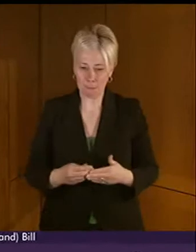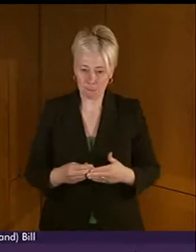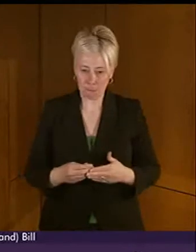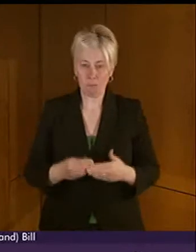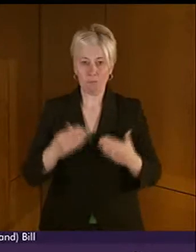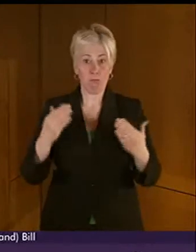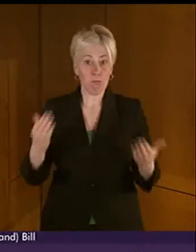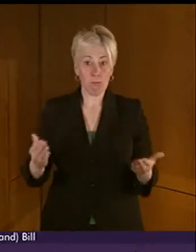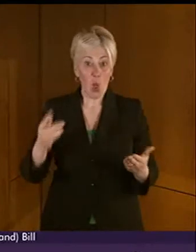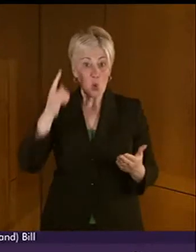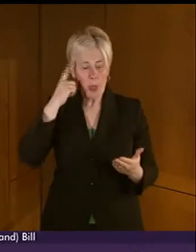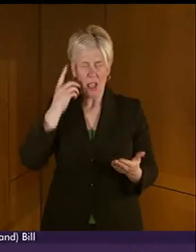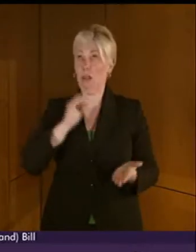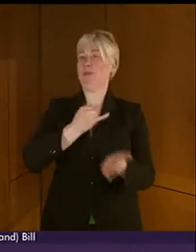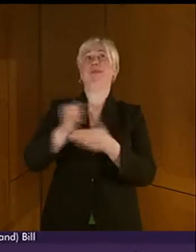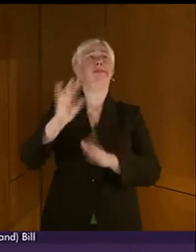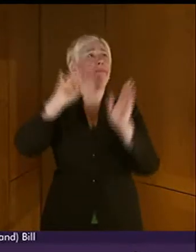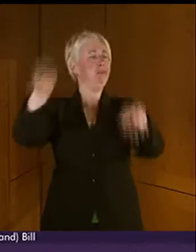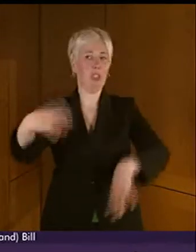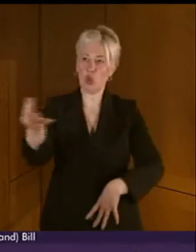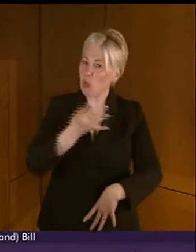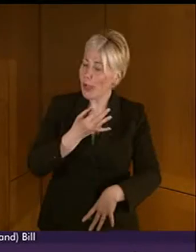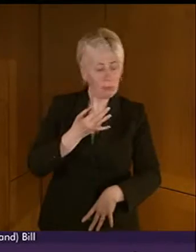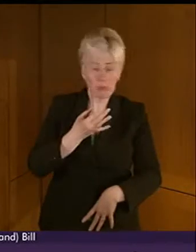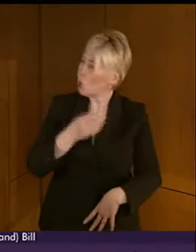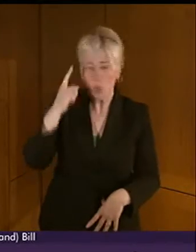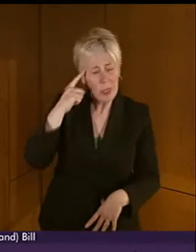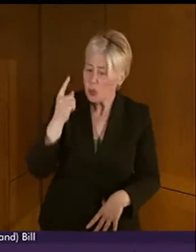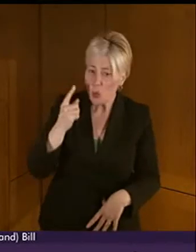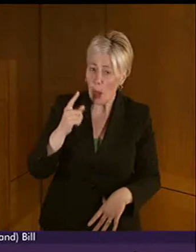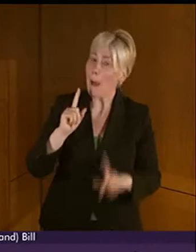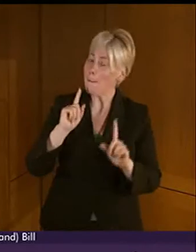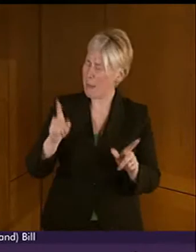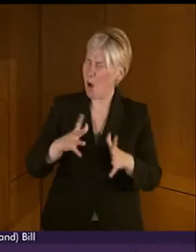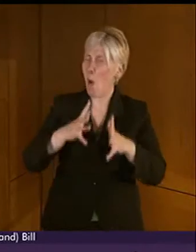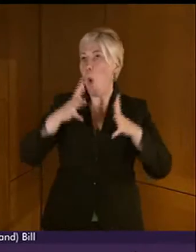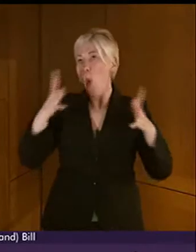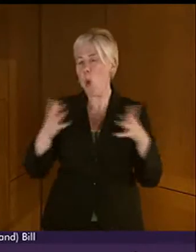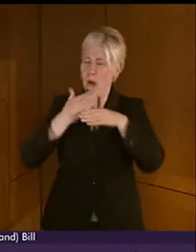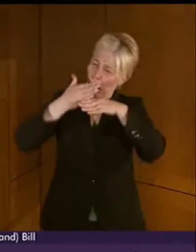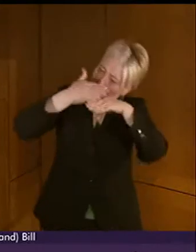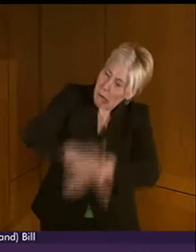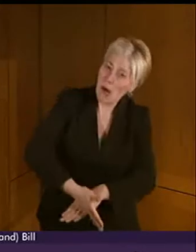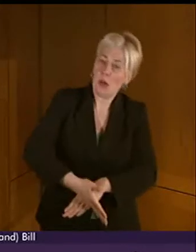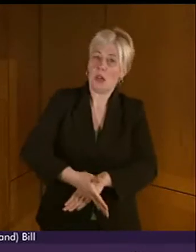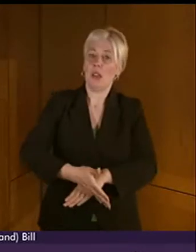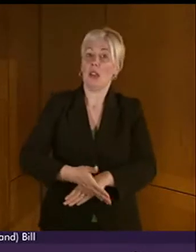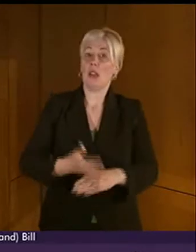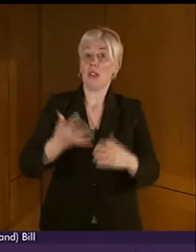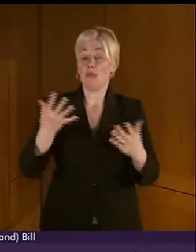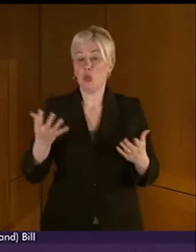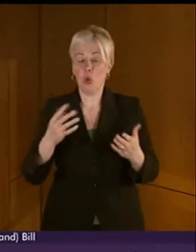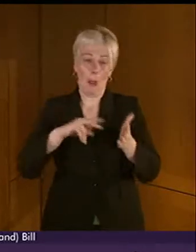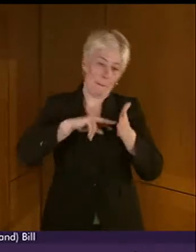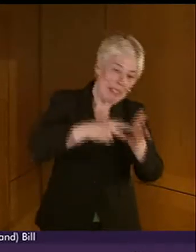this is an unreasonable request, but nonetheless, it's a huge amount of work. So whether it's a plan, a